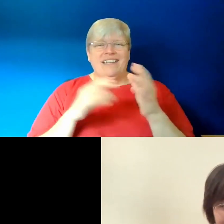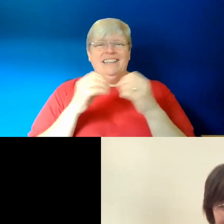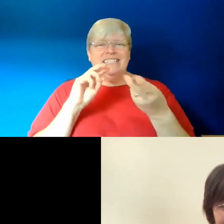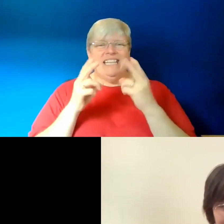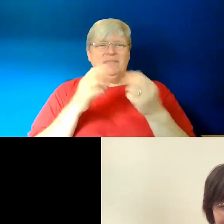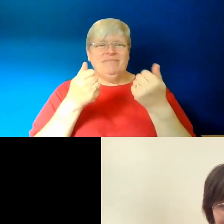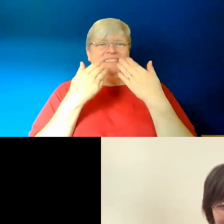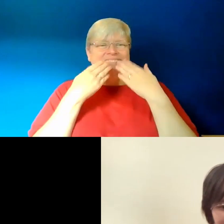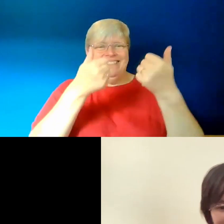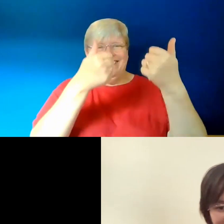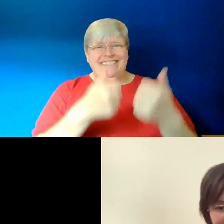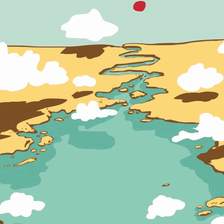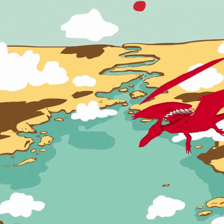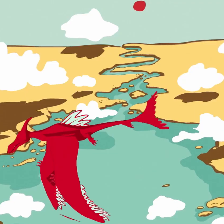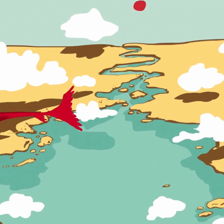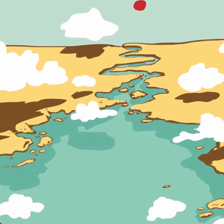interpreter. This has been amazing.